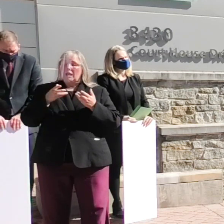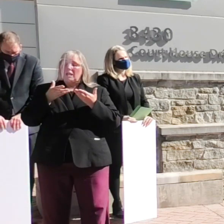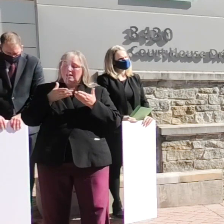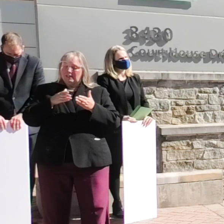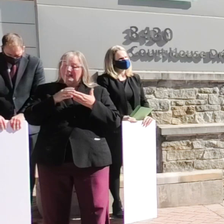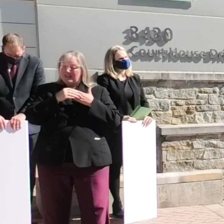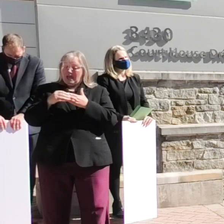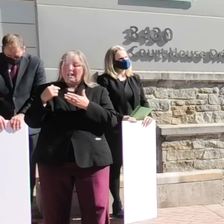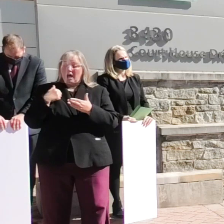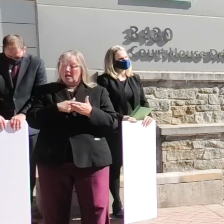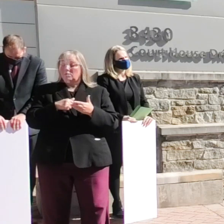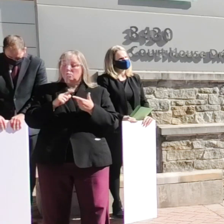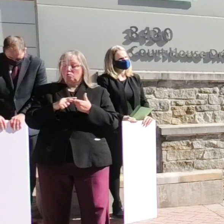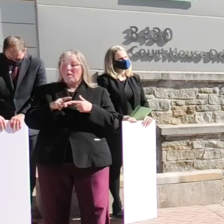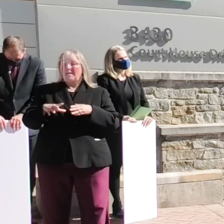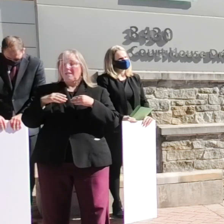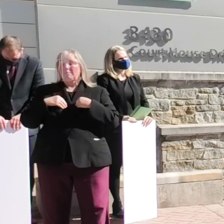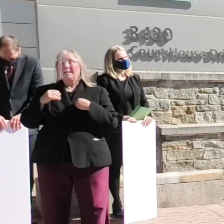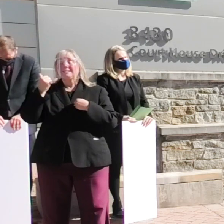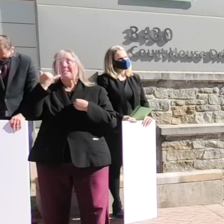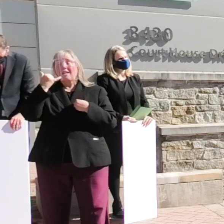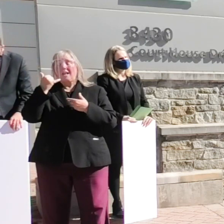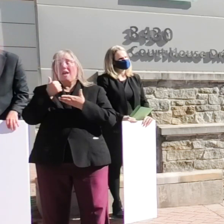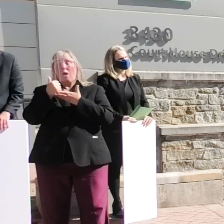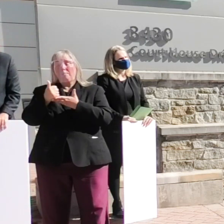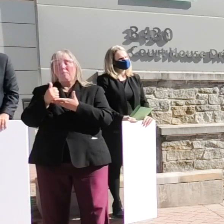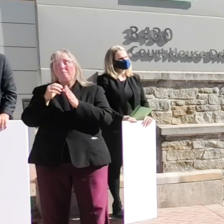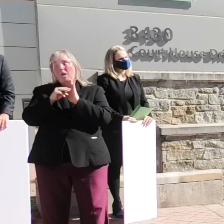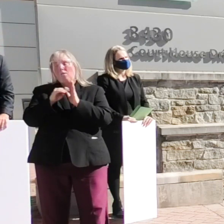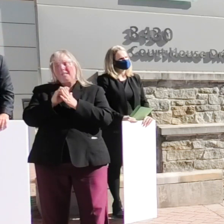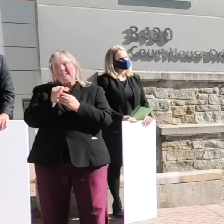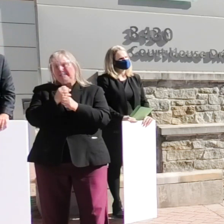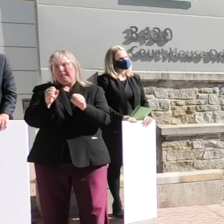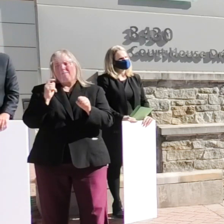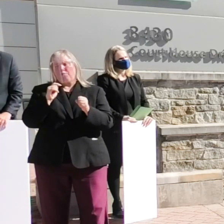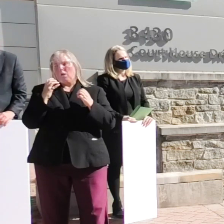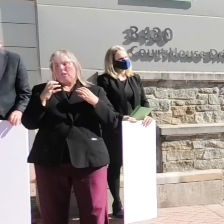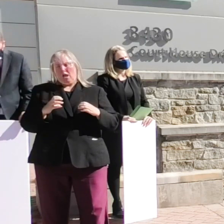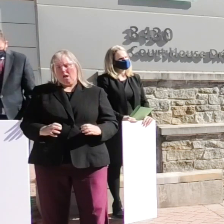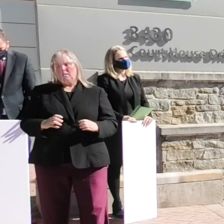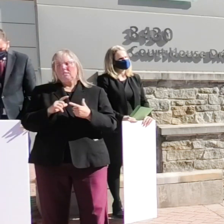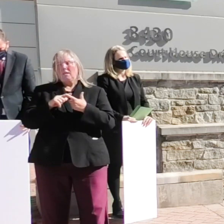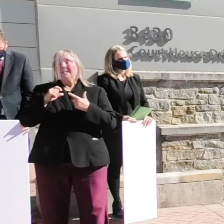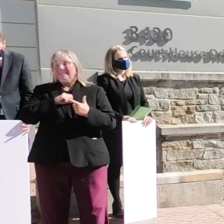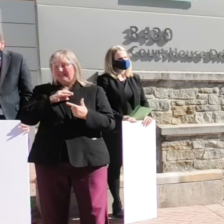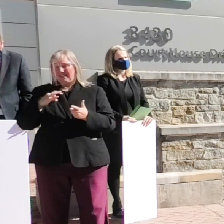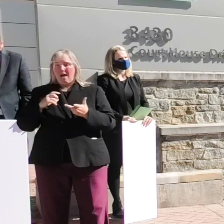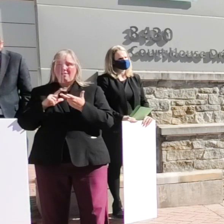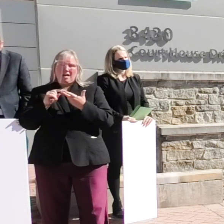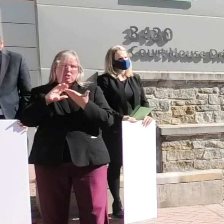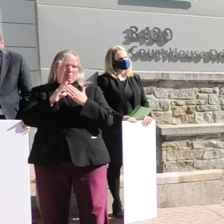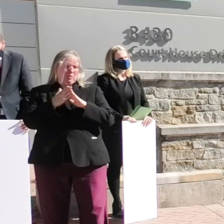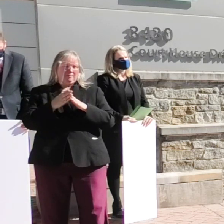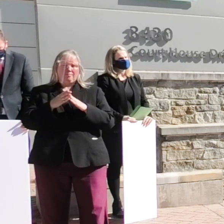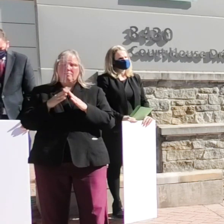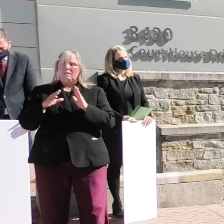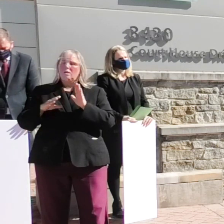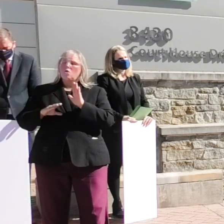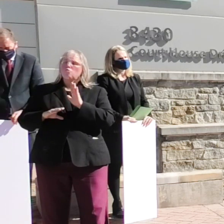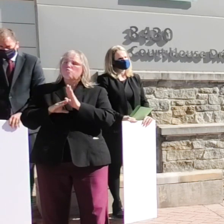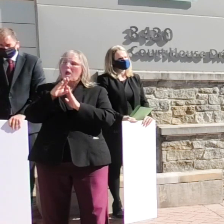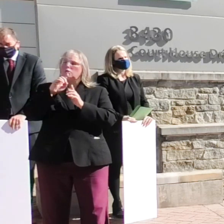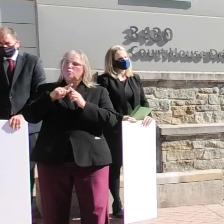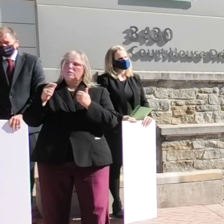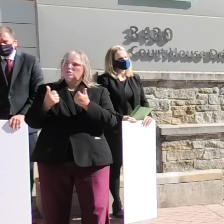adopt a telehealth model which will be safe for our clients our staff in the community the rise to the